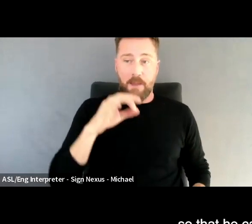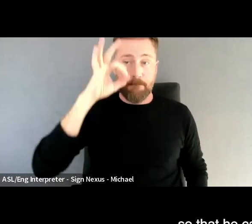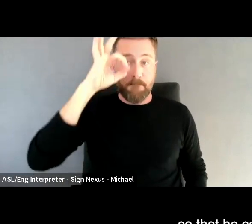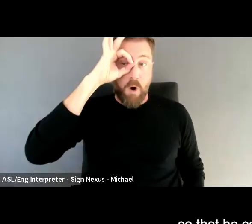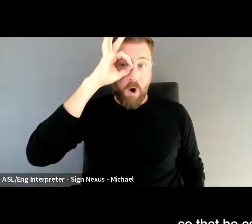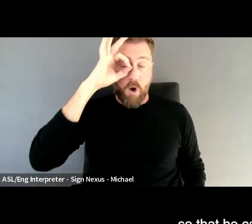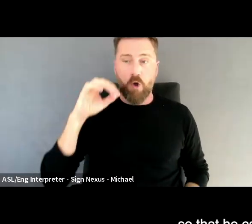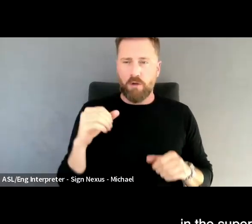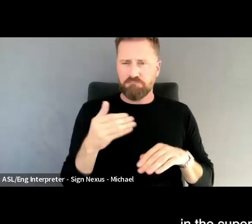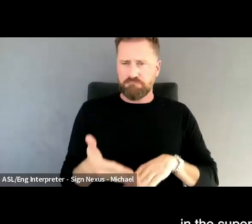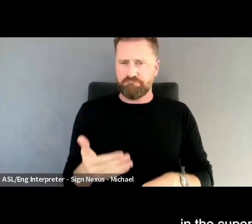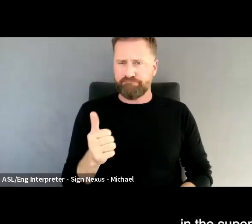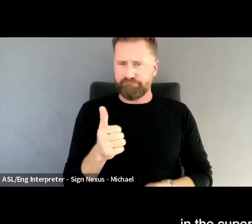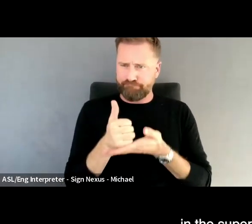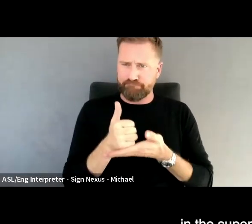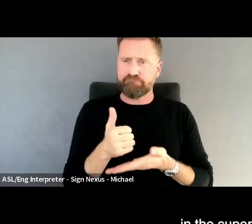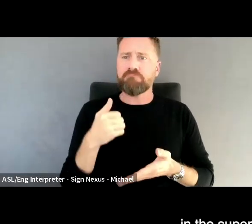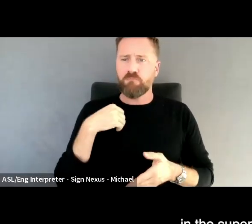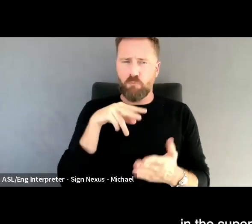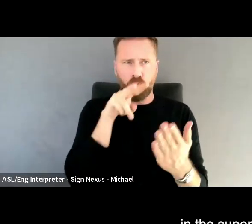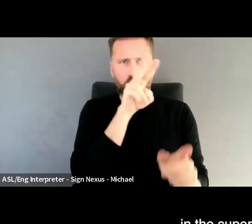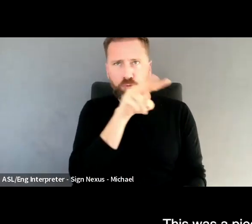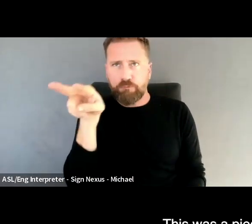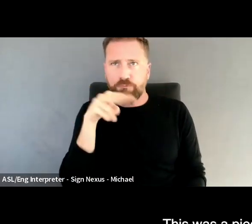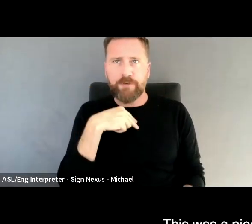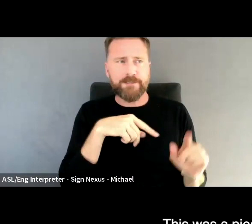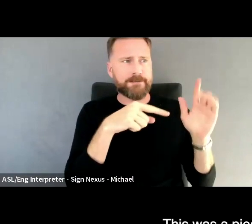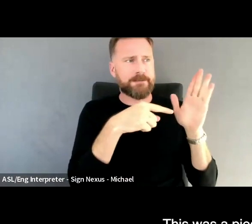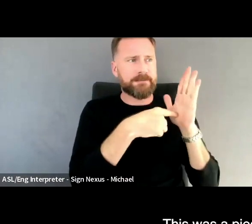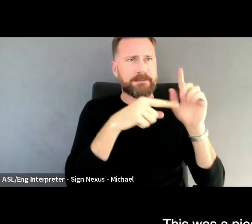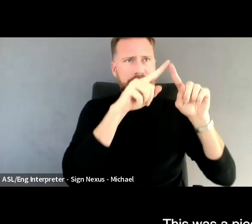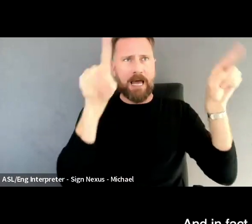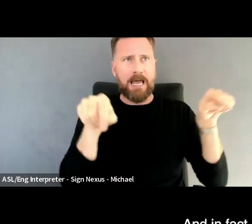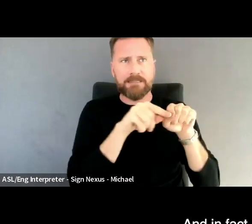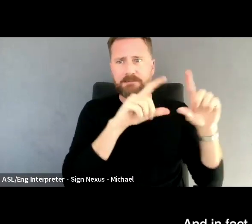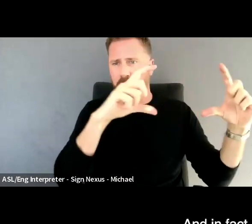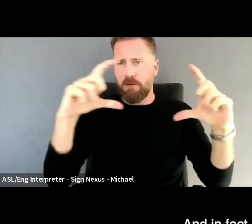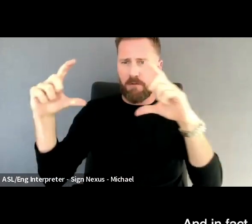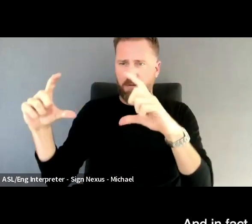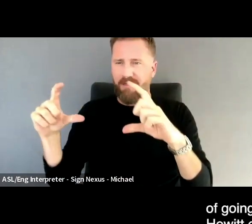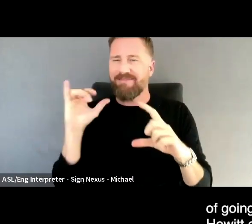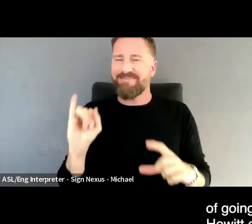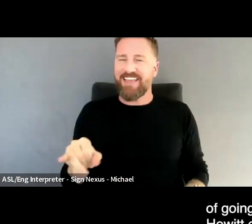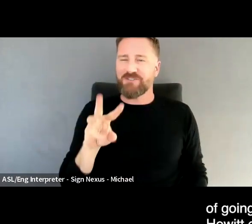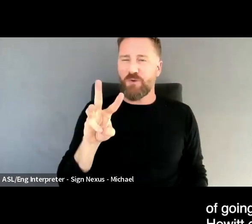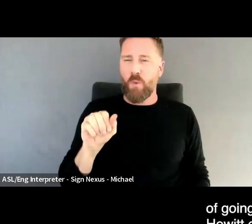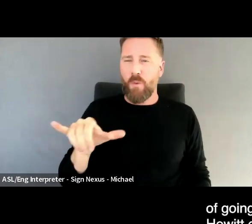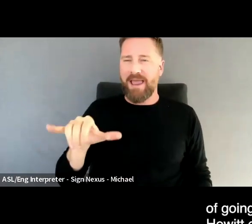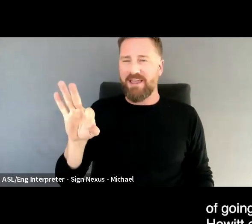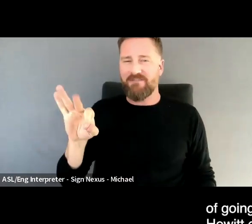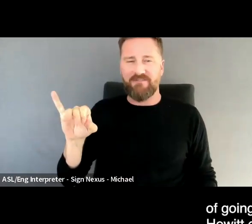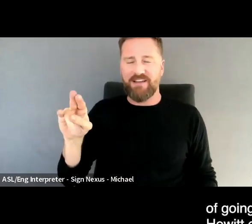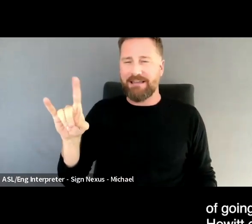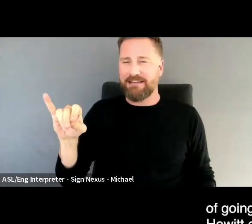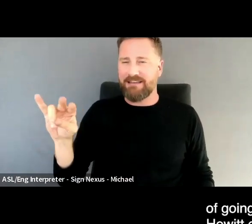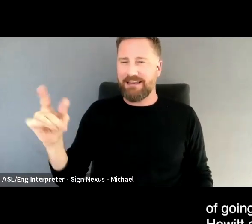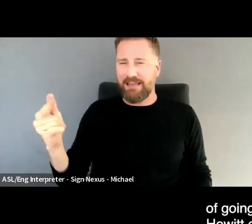he can read the signage in the supermarket that he's in. This was a piece of wayfinding work, and in fact I had the pleasure of going to the Cooper here